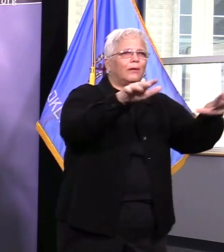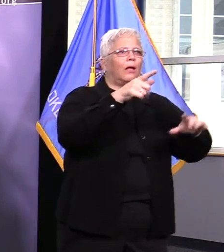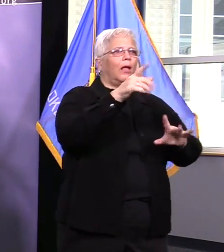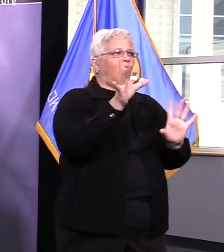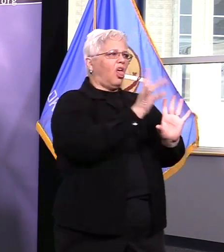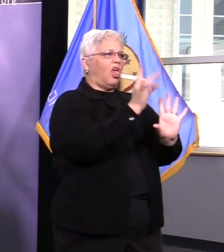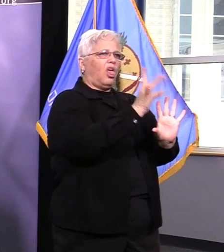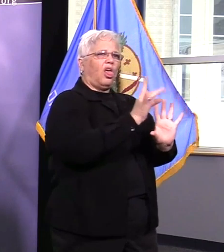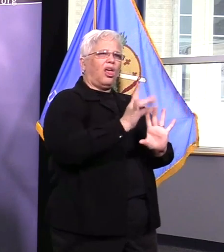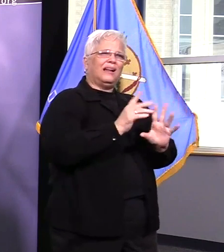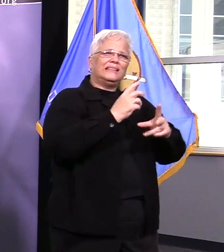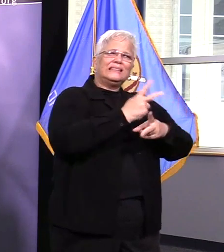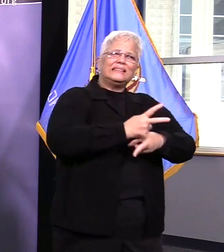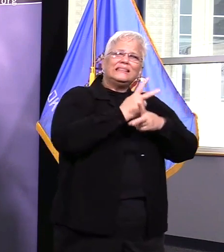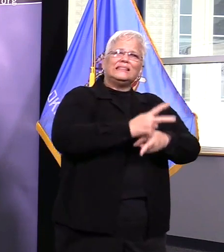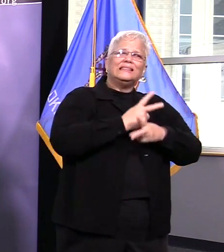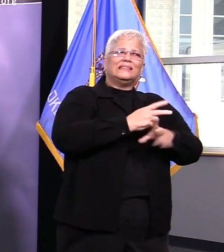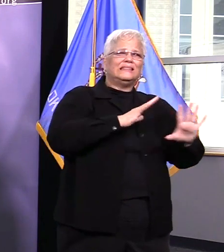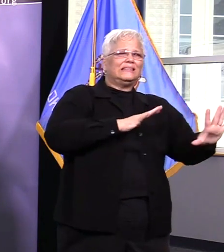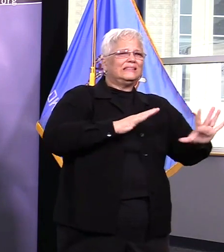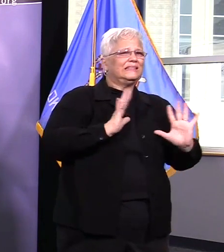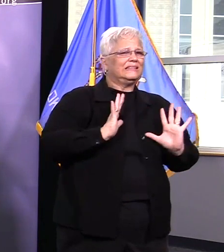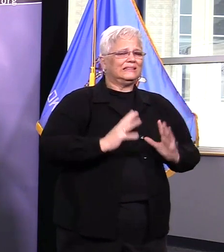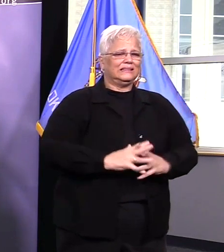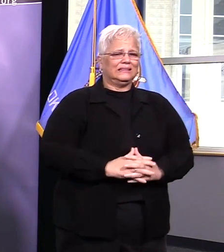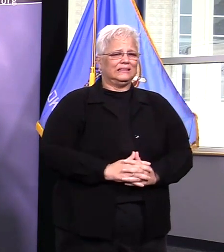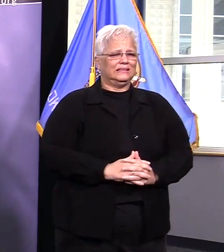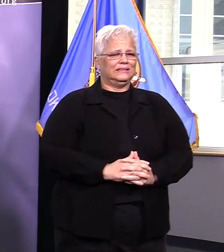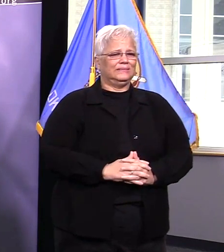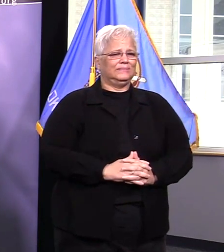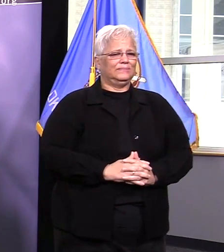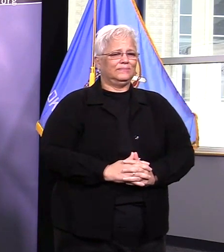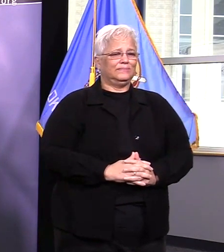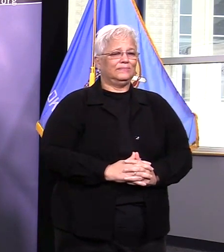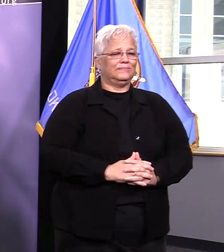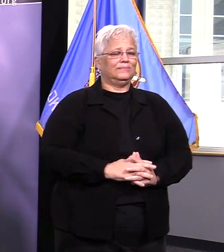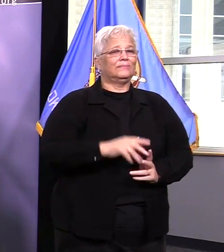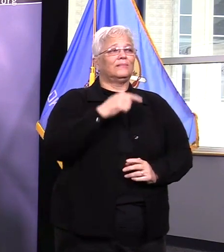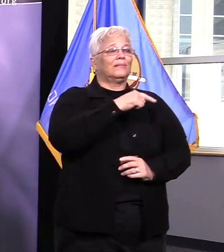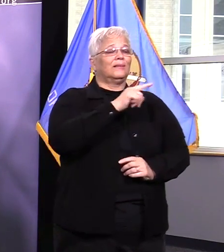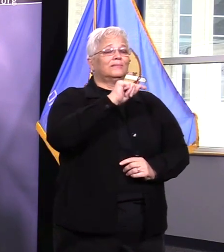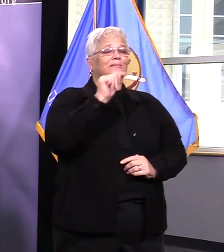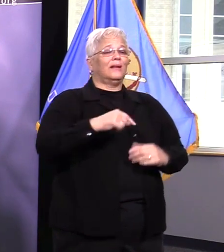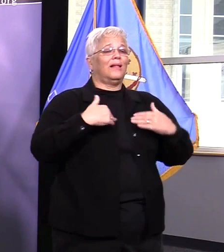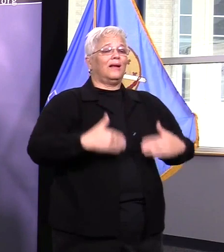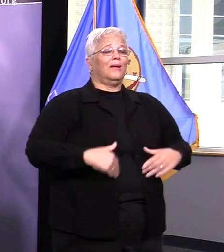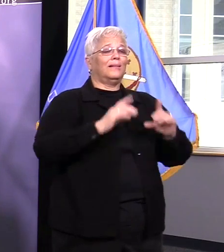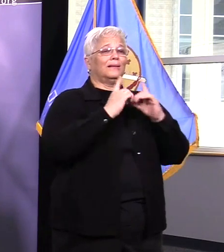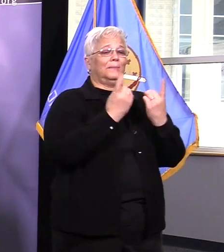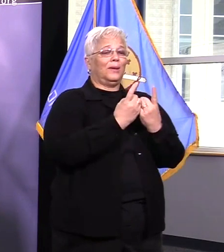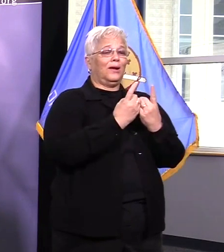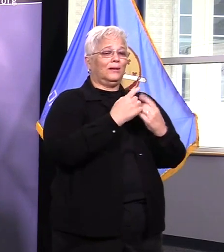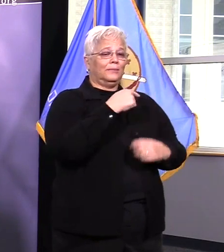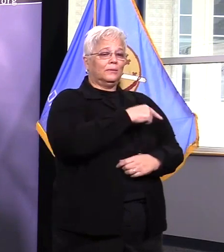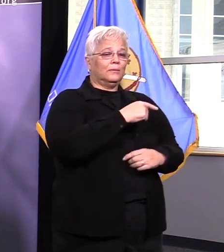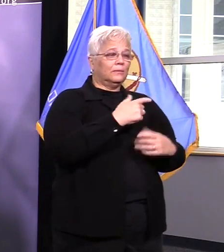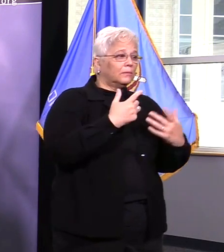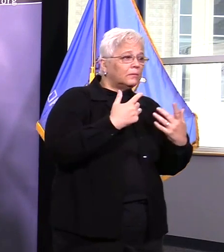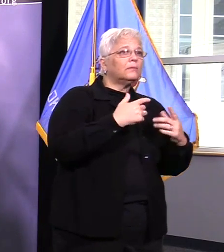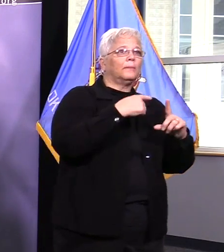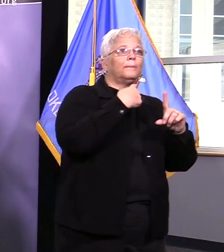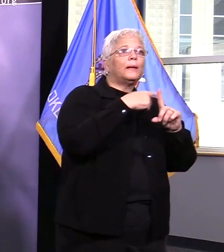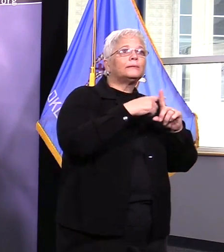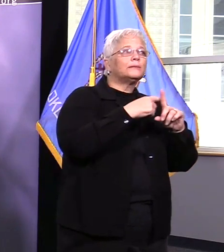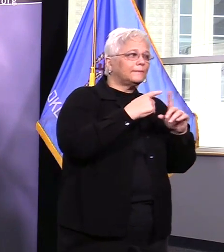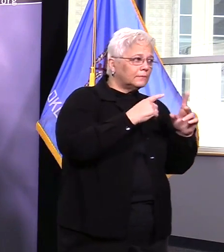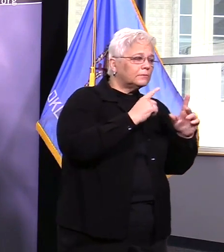quick action of the tulsa health department in letting us know anytime there's a positive case they do a really good job at looking to see if